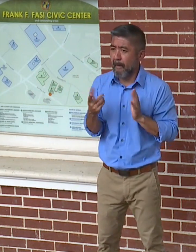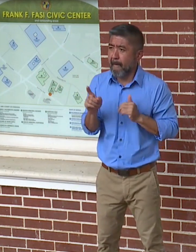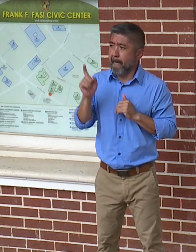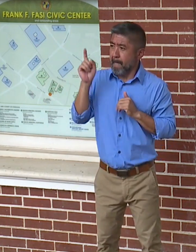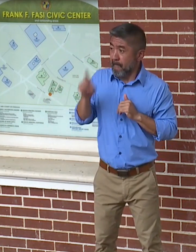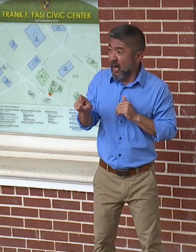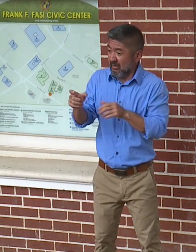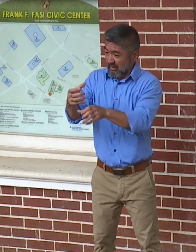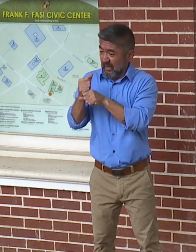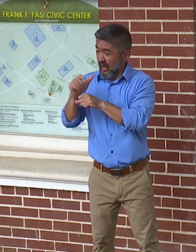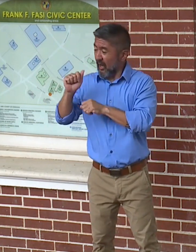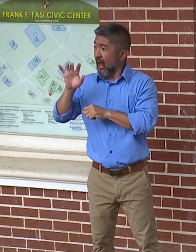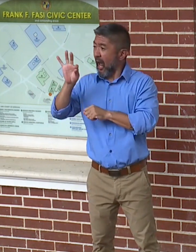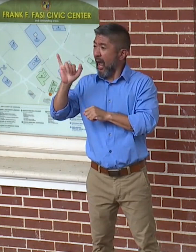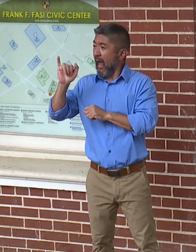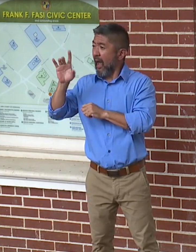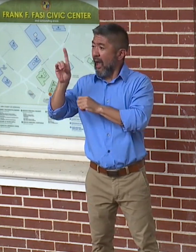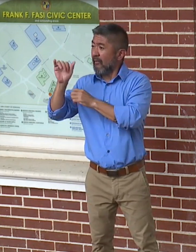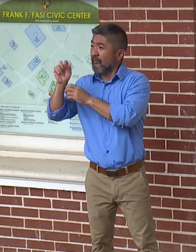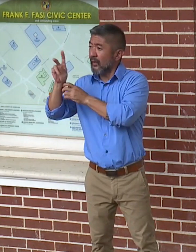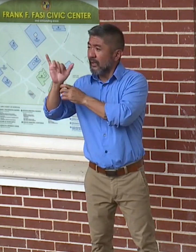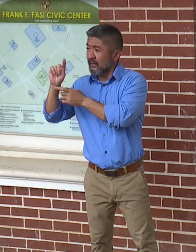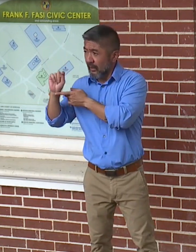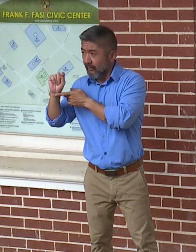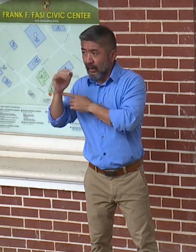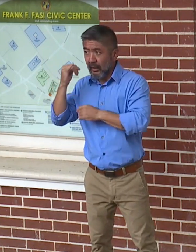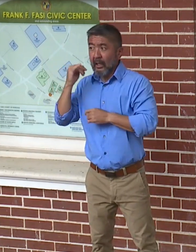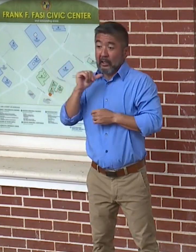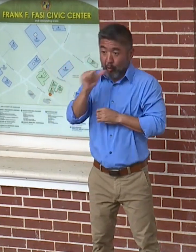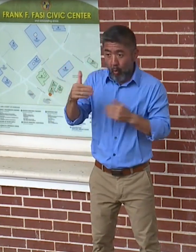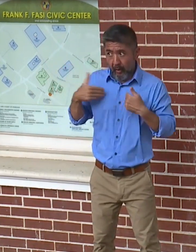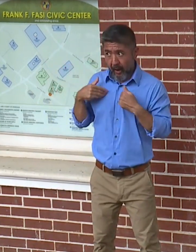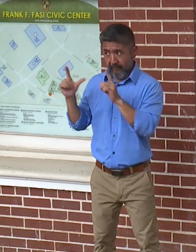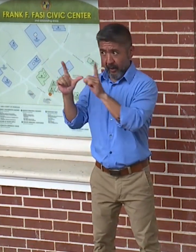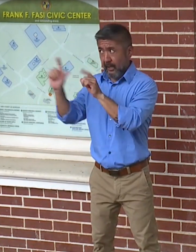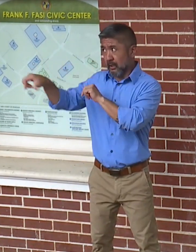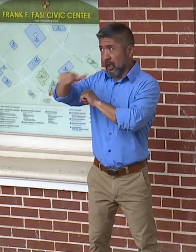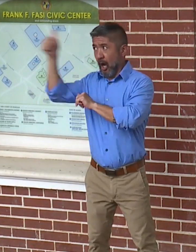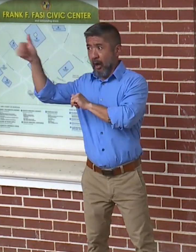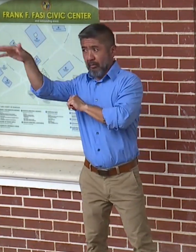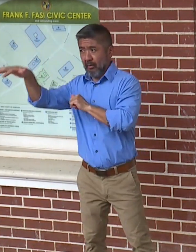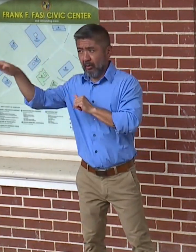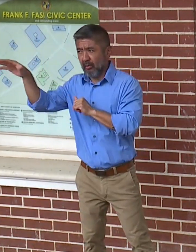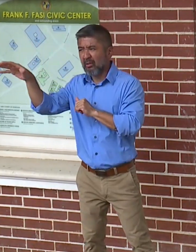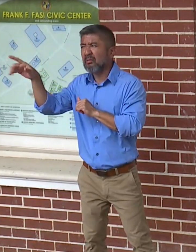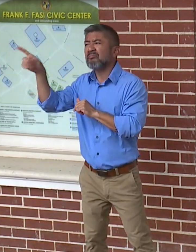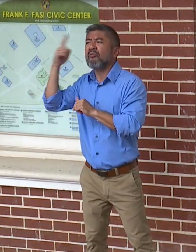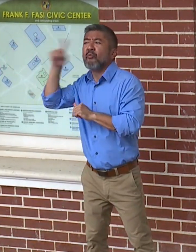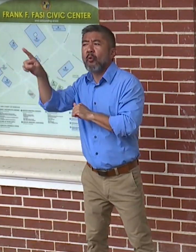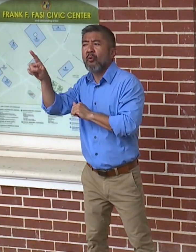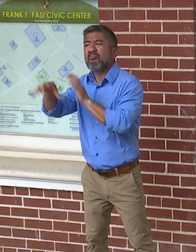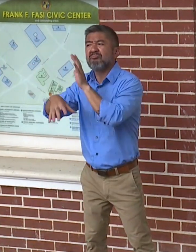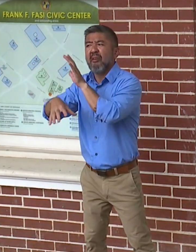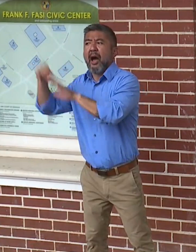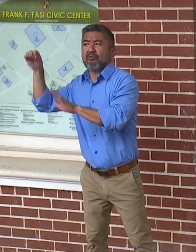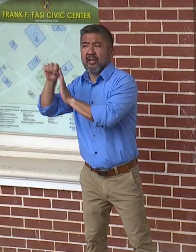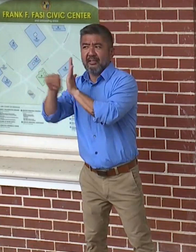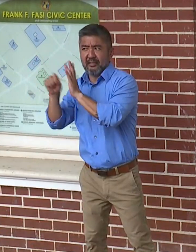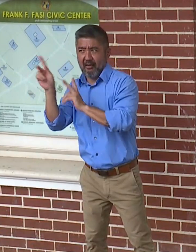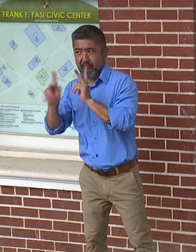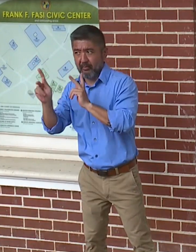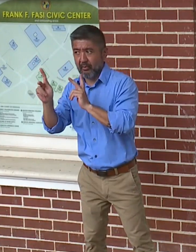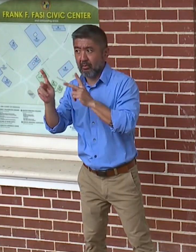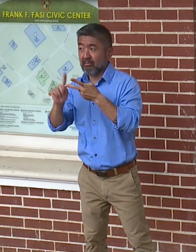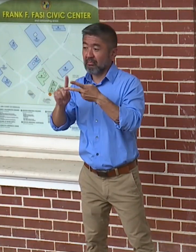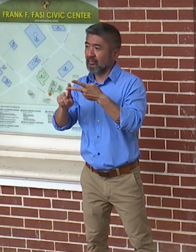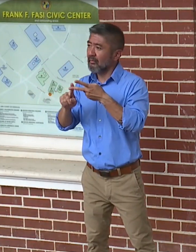affidavit that you don't have a license issued in another jurisdiction. Obviously, that was for out of state. It also required you to get